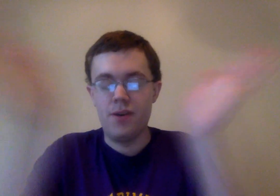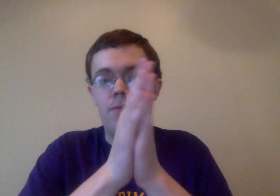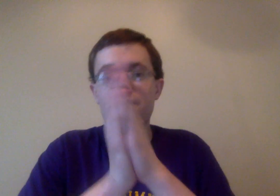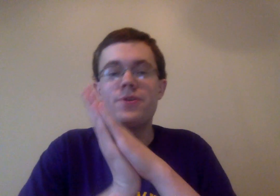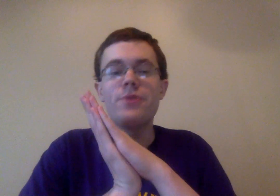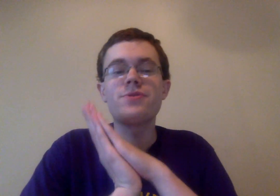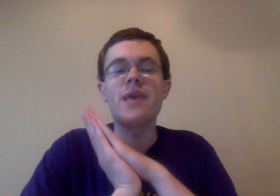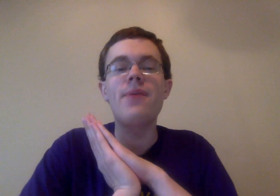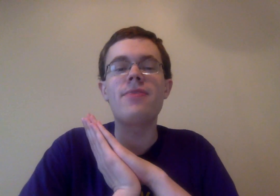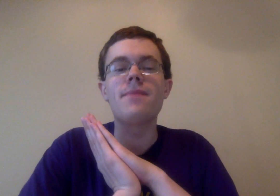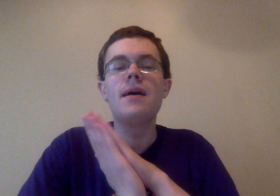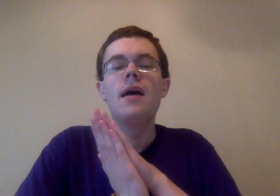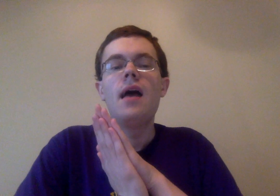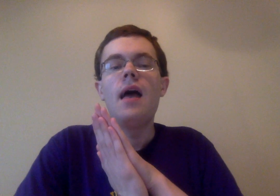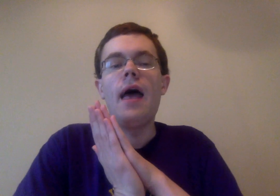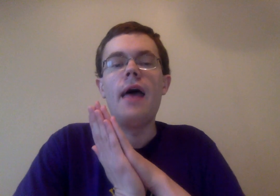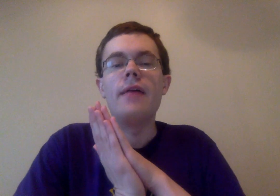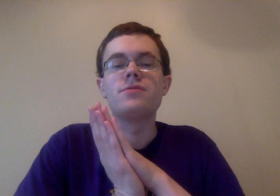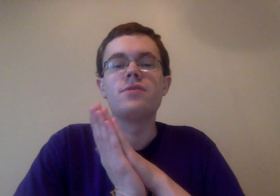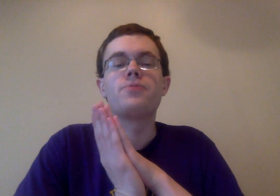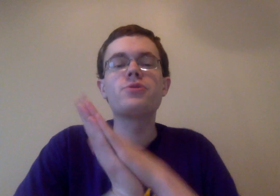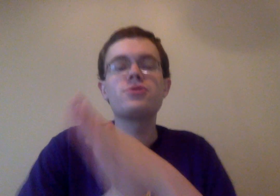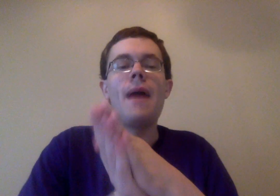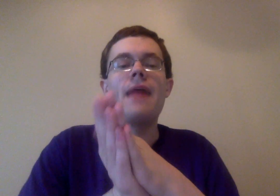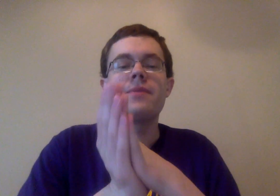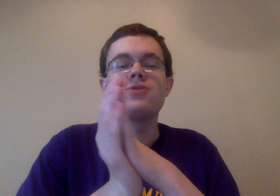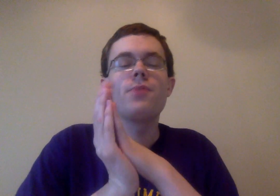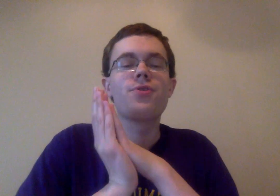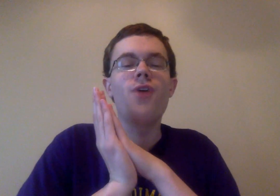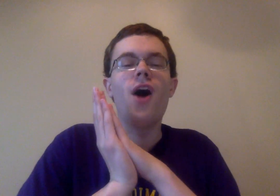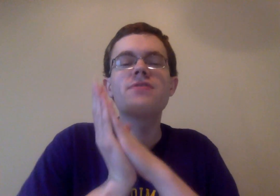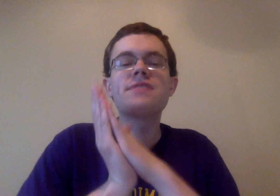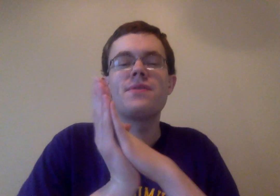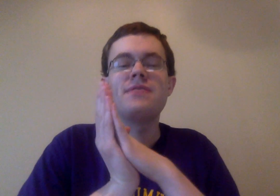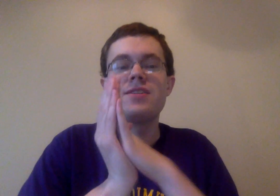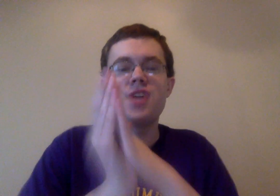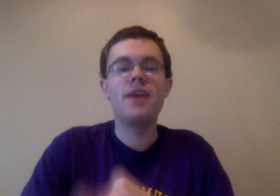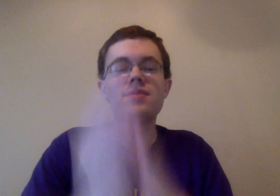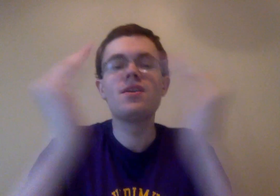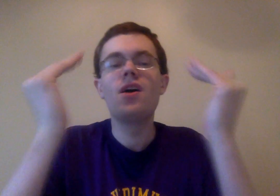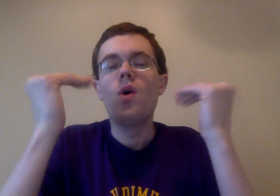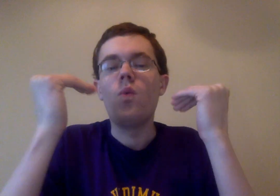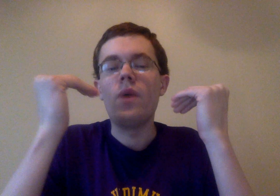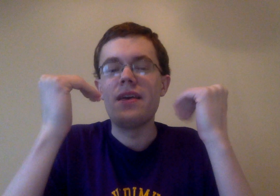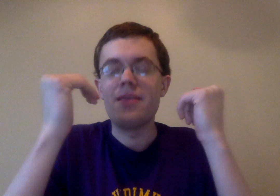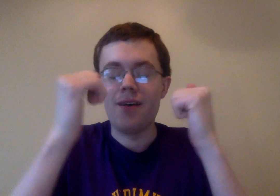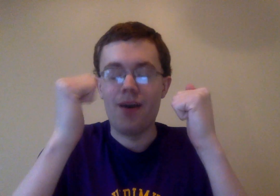the, but the producer is angry at them, and the producer's all mad at them, and Tomaru offers to give them a second chance with, um,